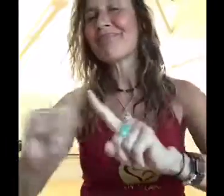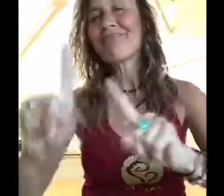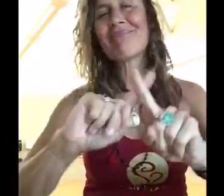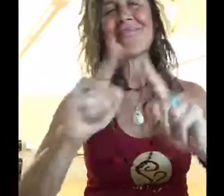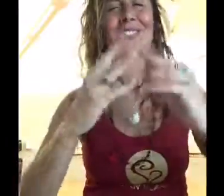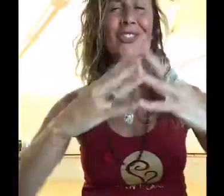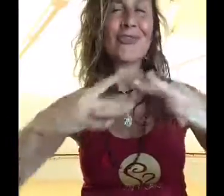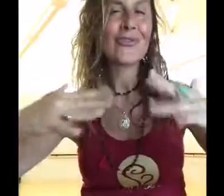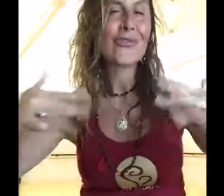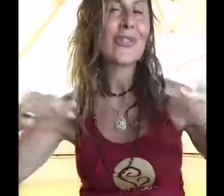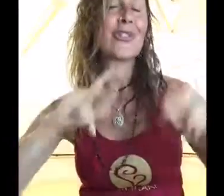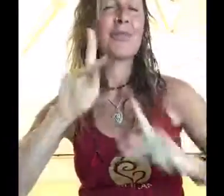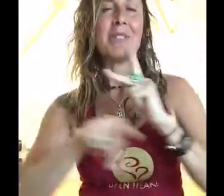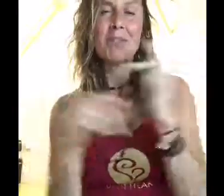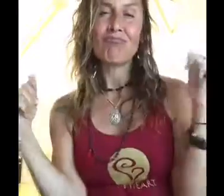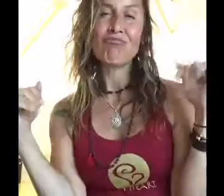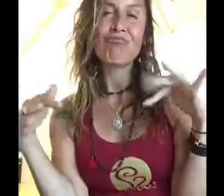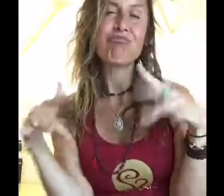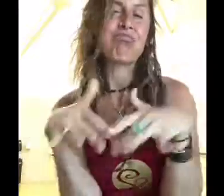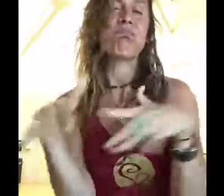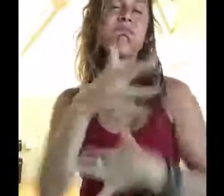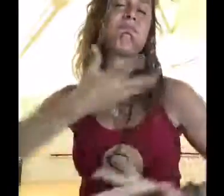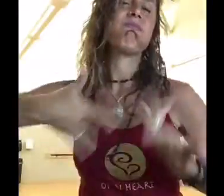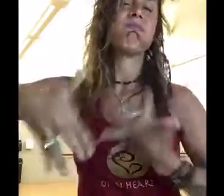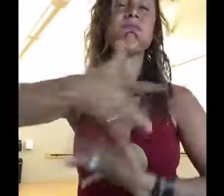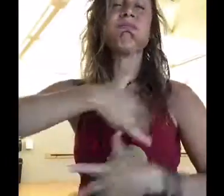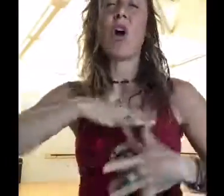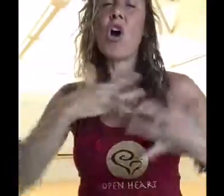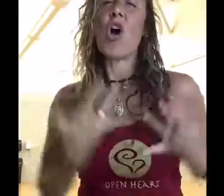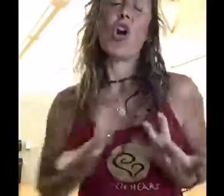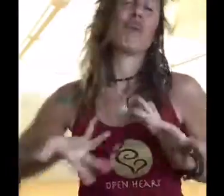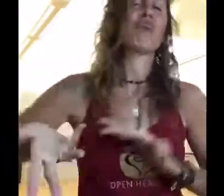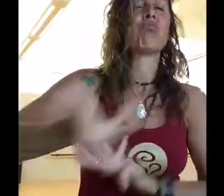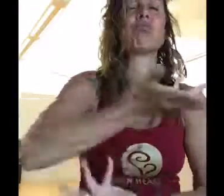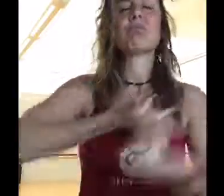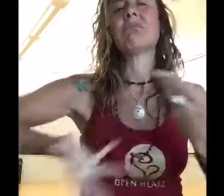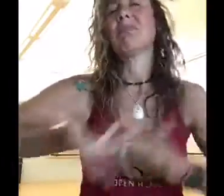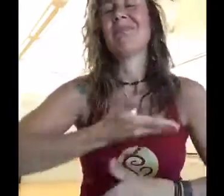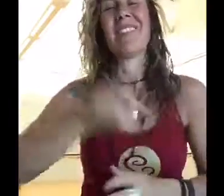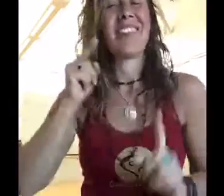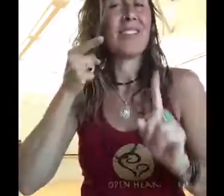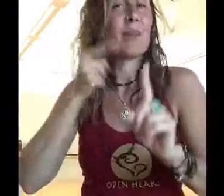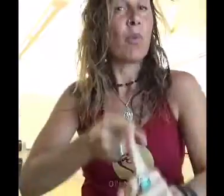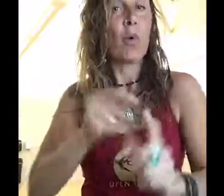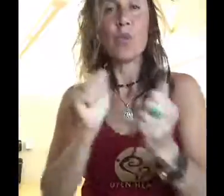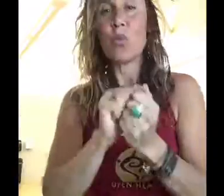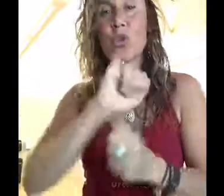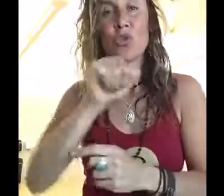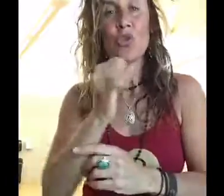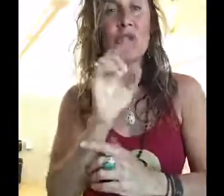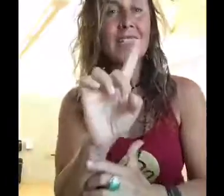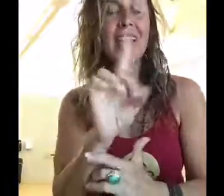to bring people together of various cultures the diversity of sharing that experience